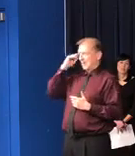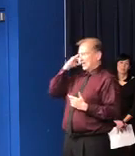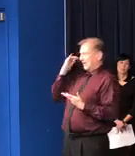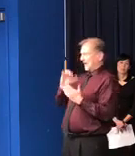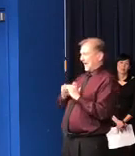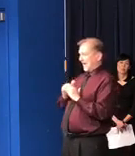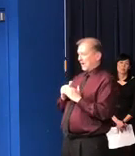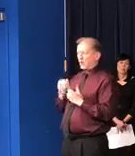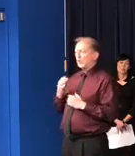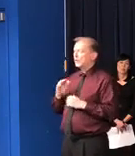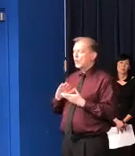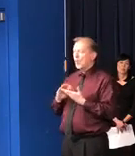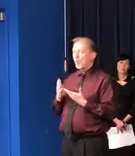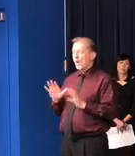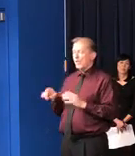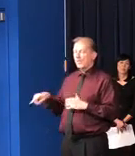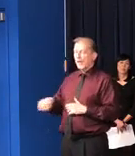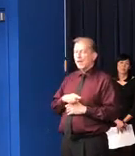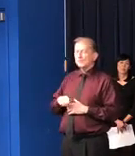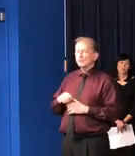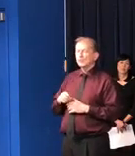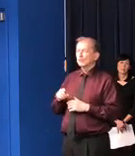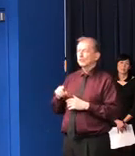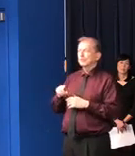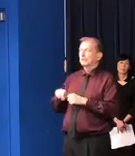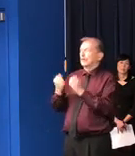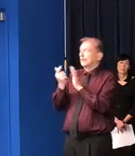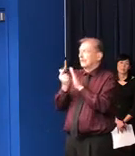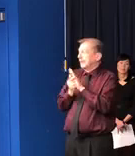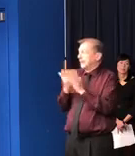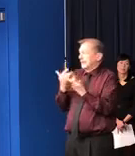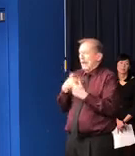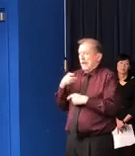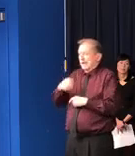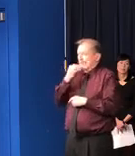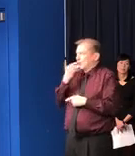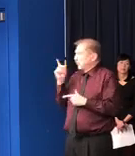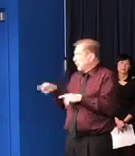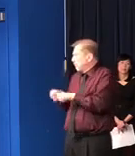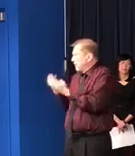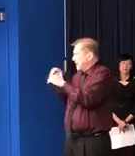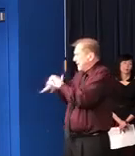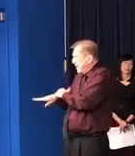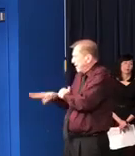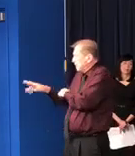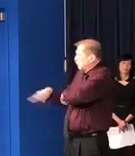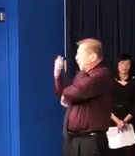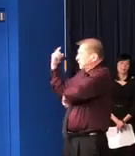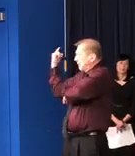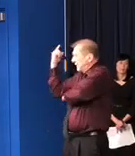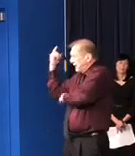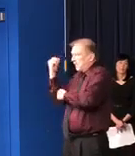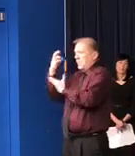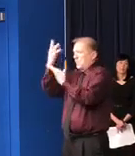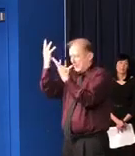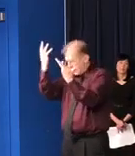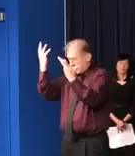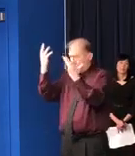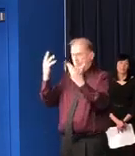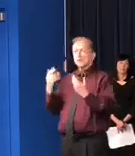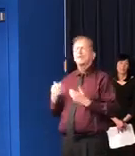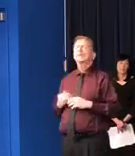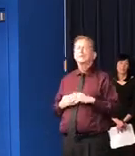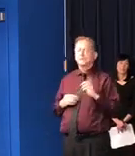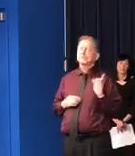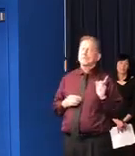becoming criminalized because they're on the streets in the places that are closed? So let me say this, that as